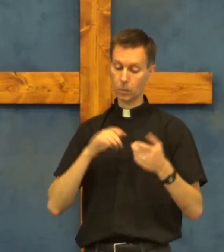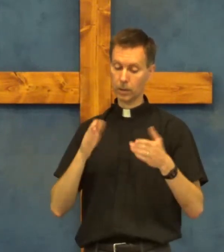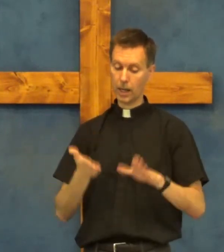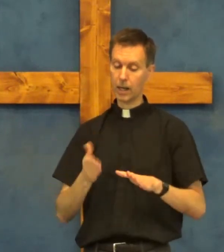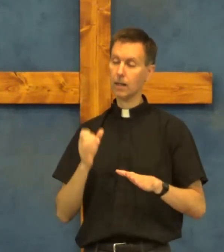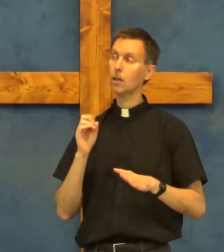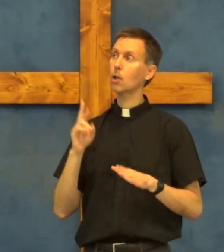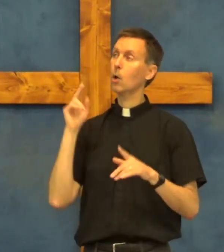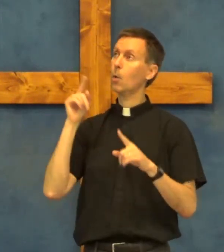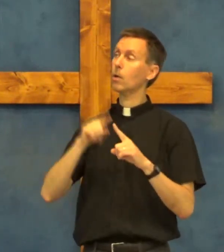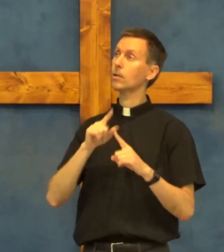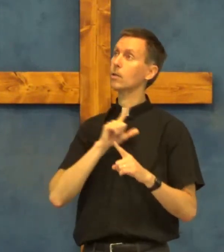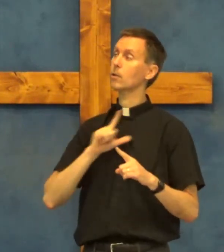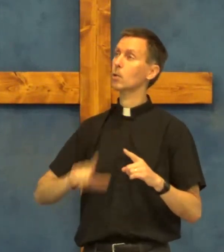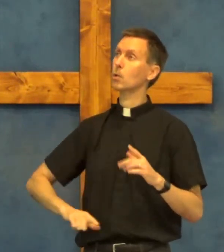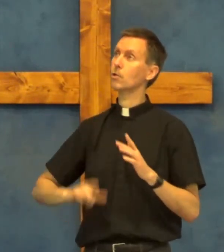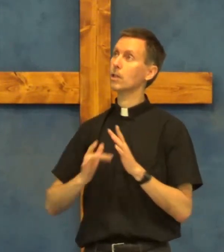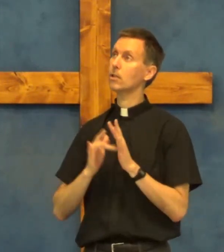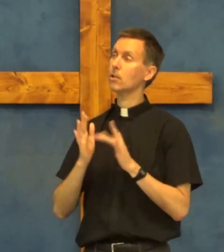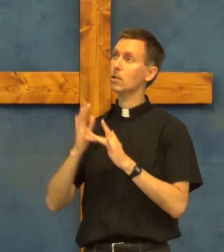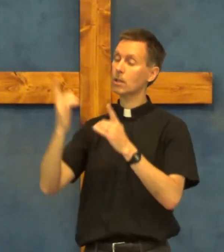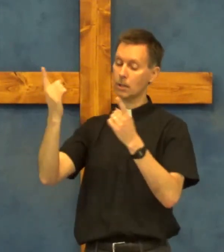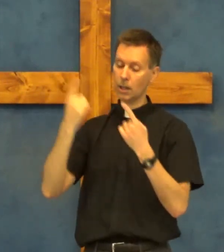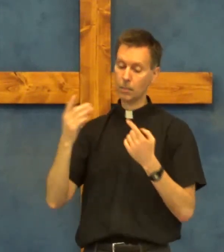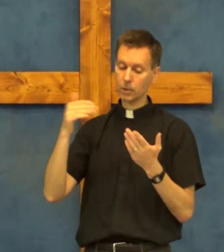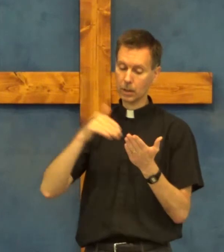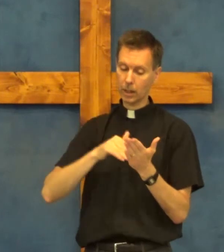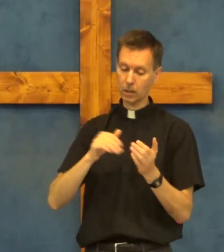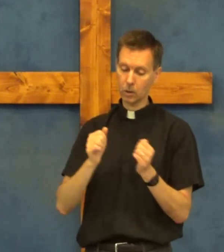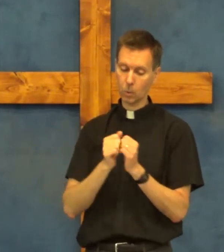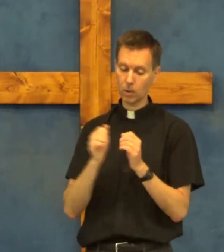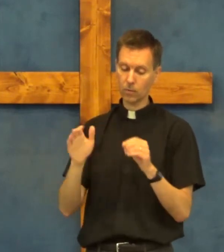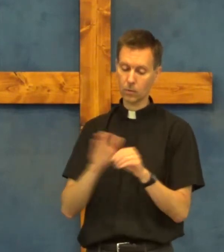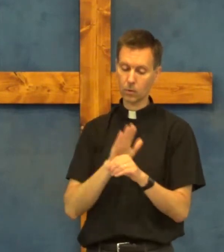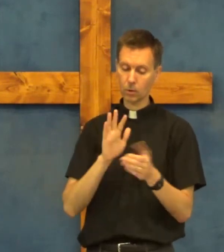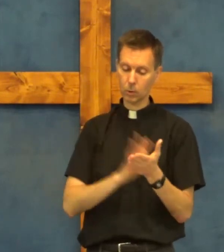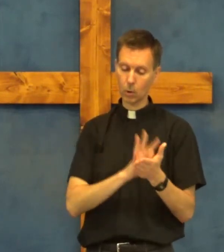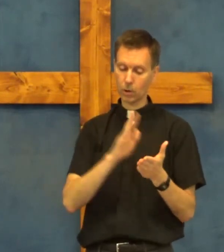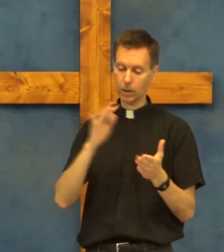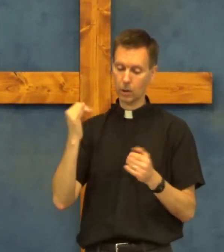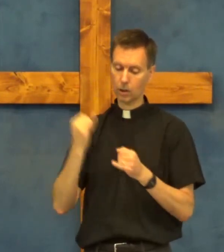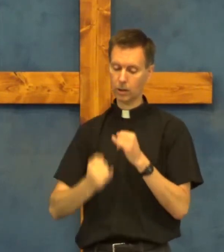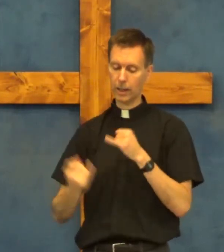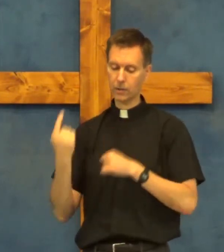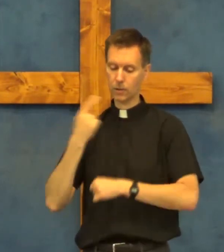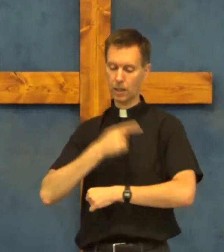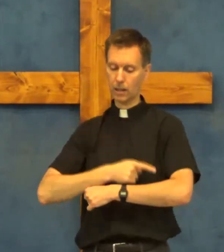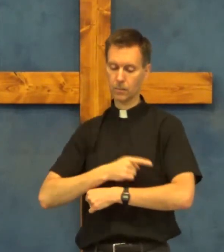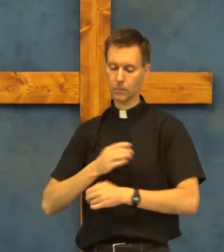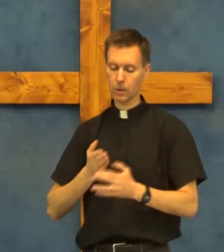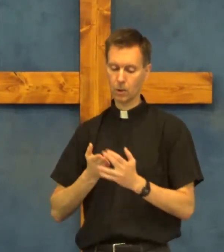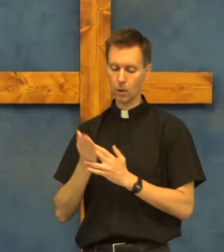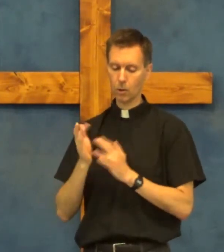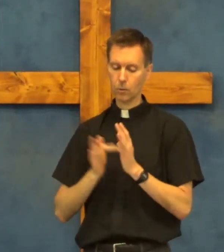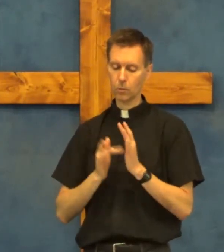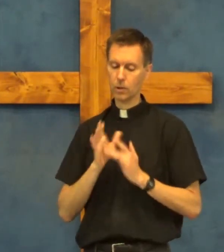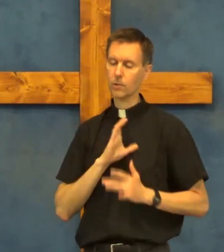we die or until the Lord Jesus comes again with full glory on the last day through Jesus